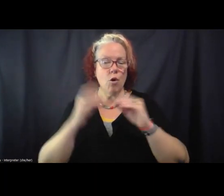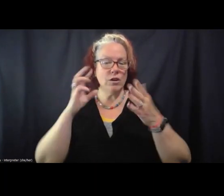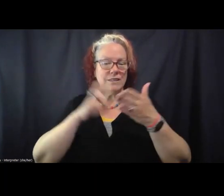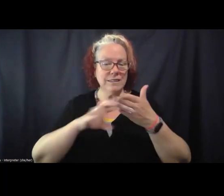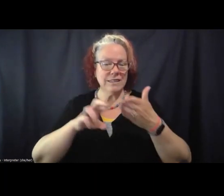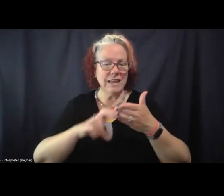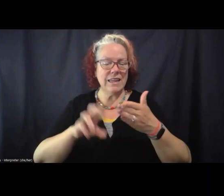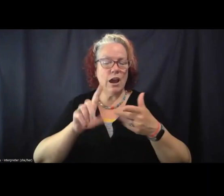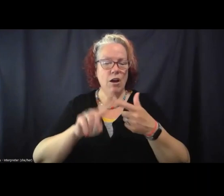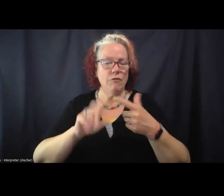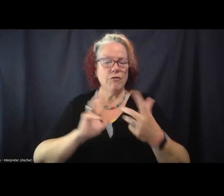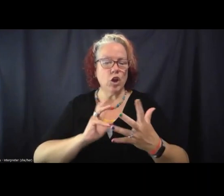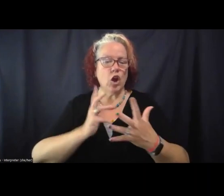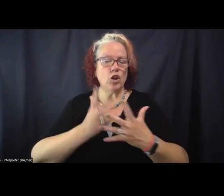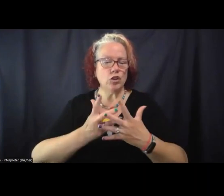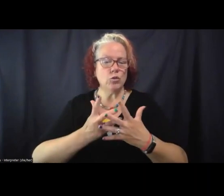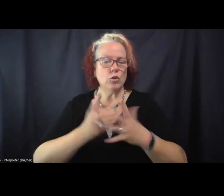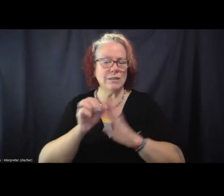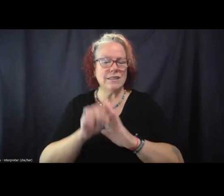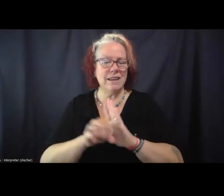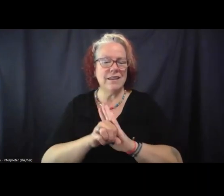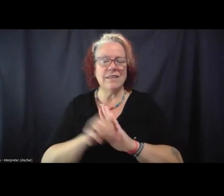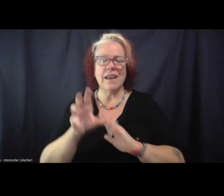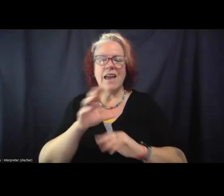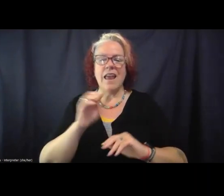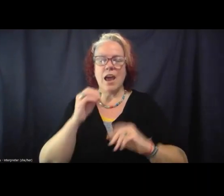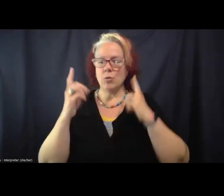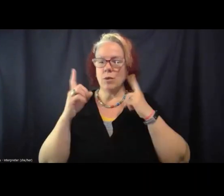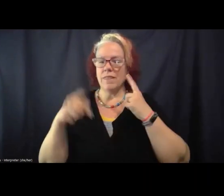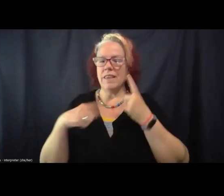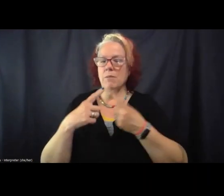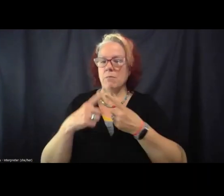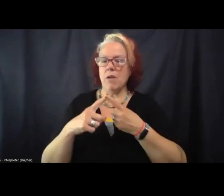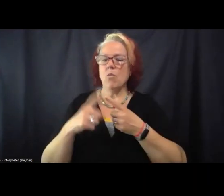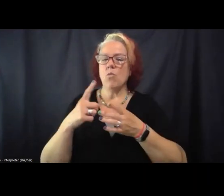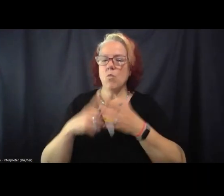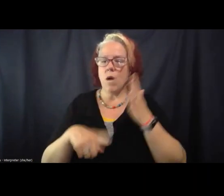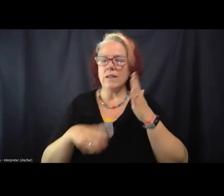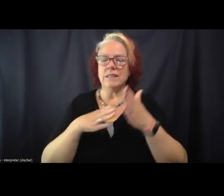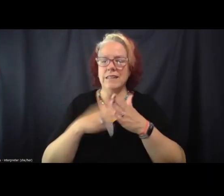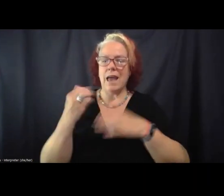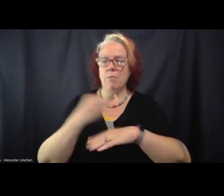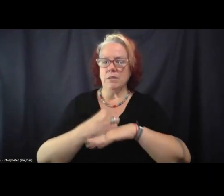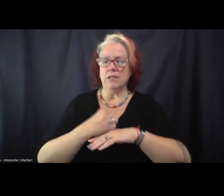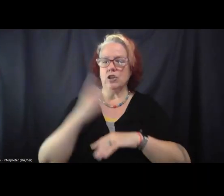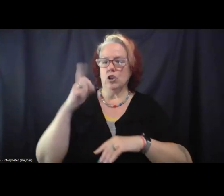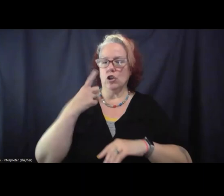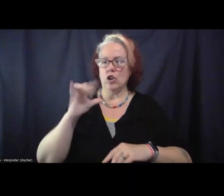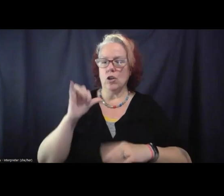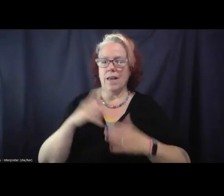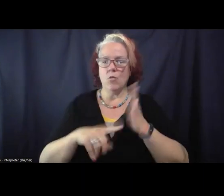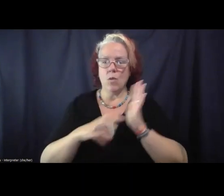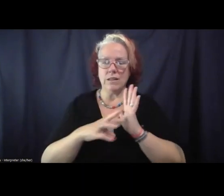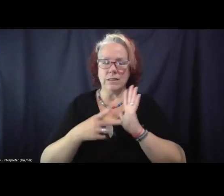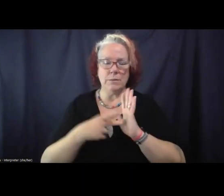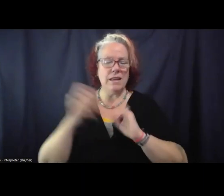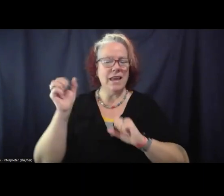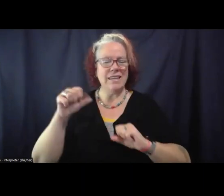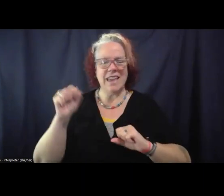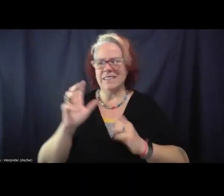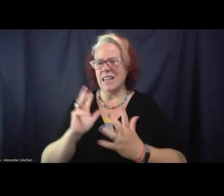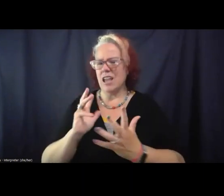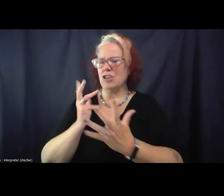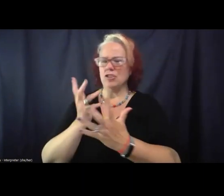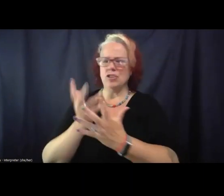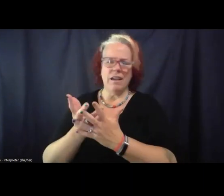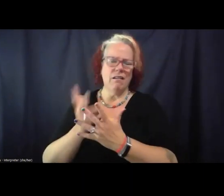carceral state, how we think about and theorize what abolition means and looks like, like, yes, we absolutely have to target jail and prison and cop